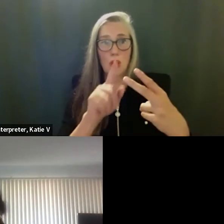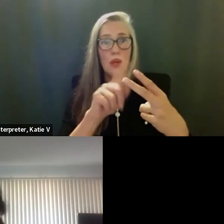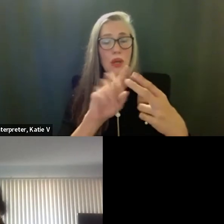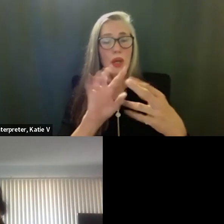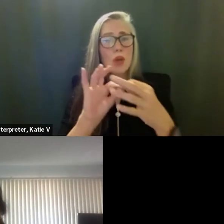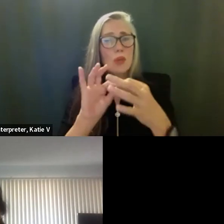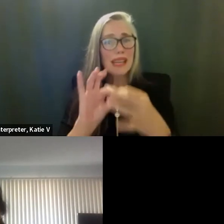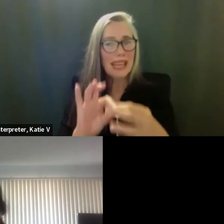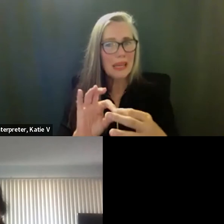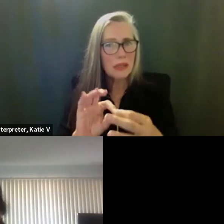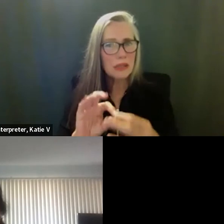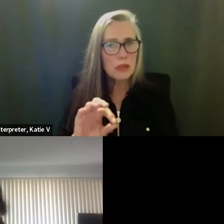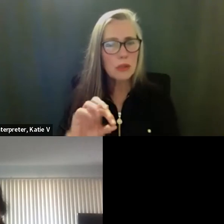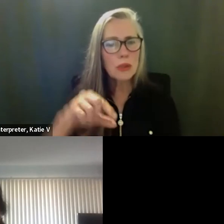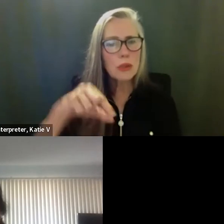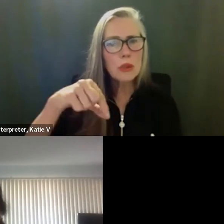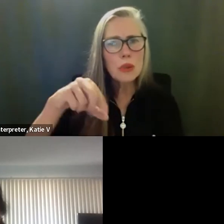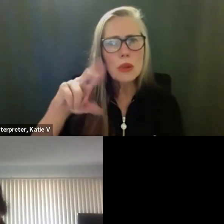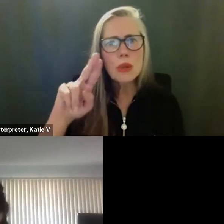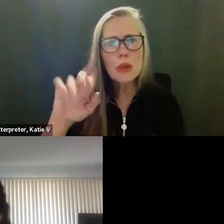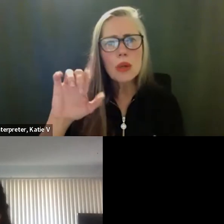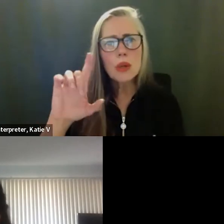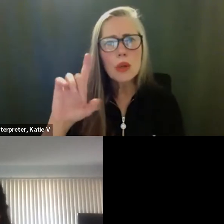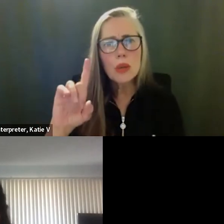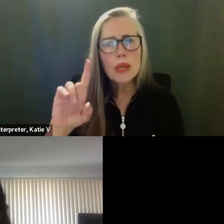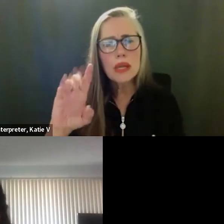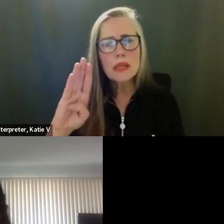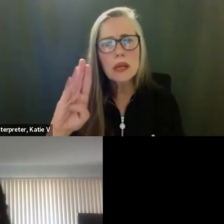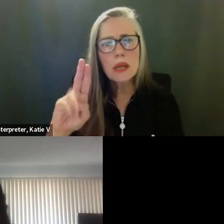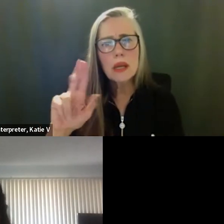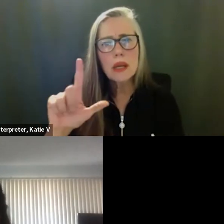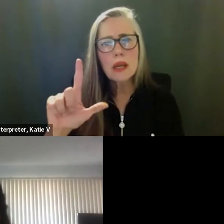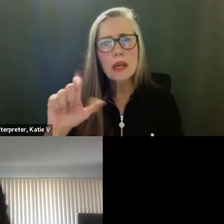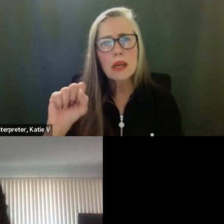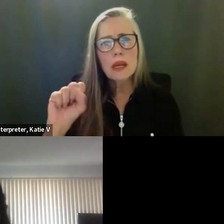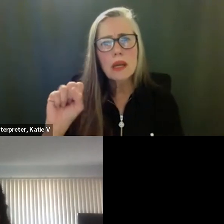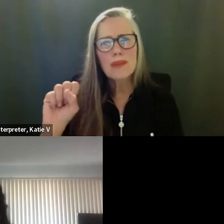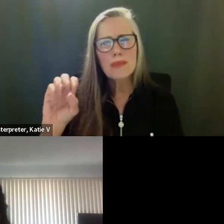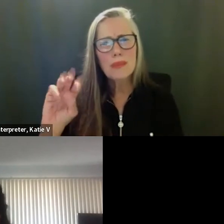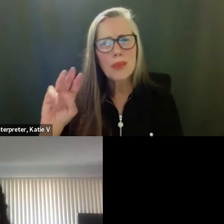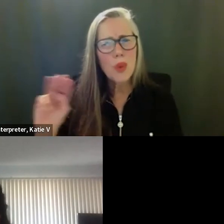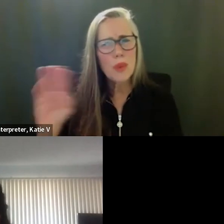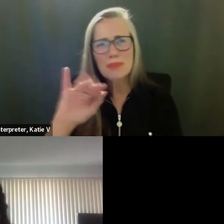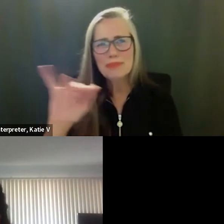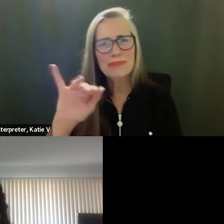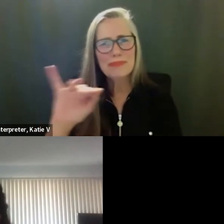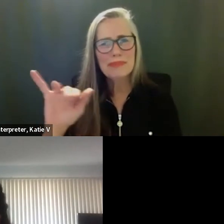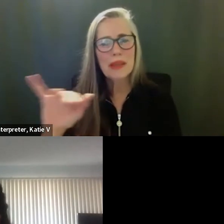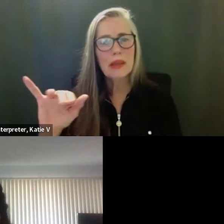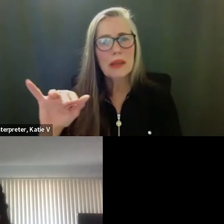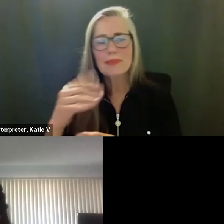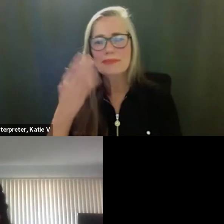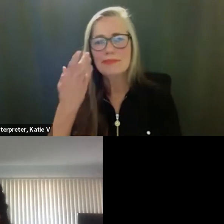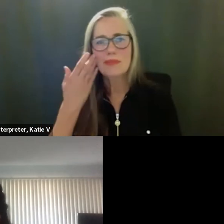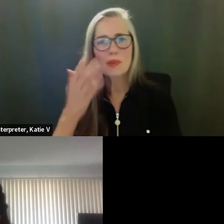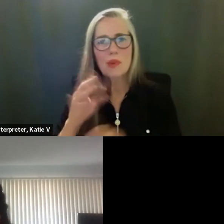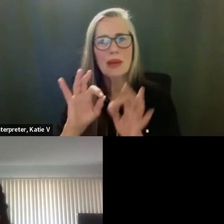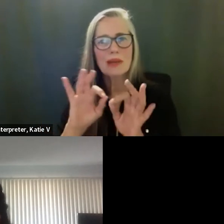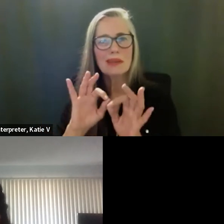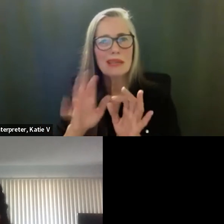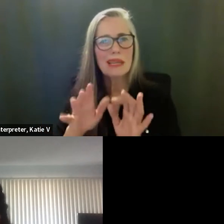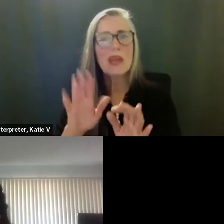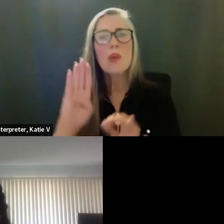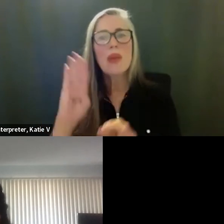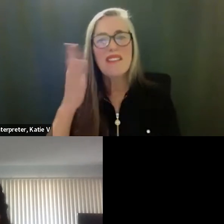project. Yes. Uh, we had a, uh, in, uh, in a nutshell, we had a bid conference as usual and we had